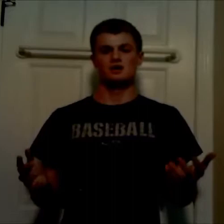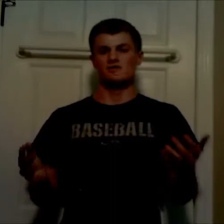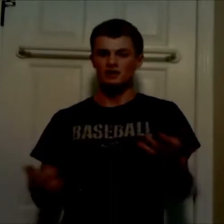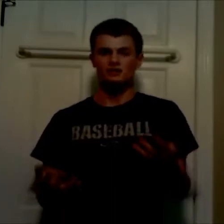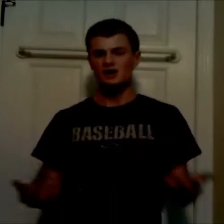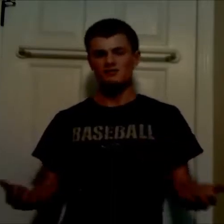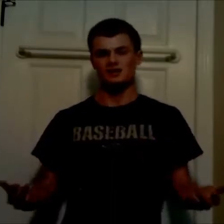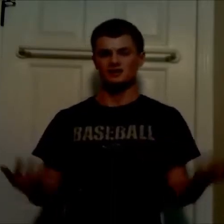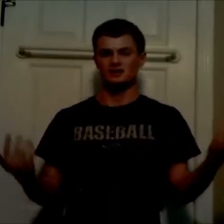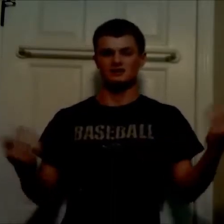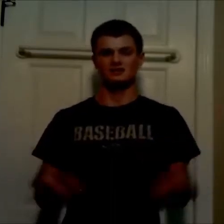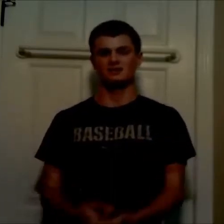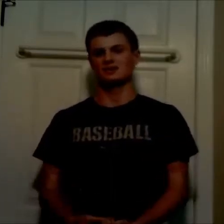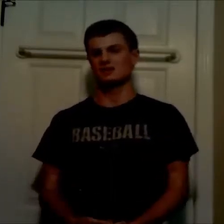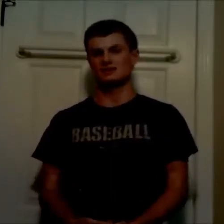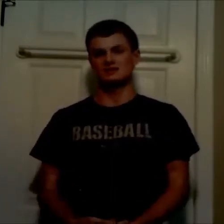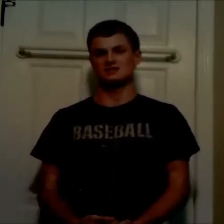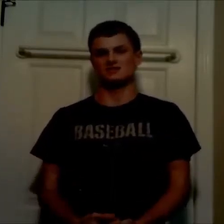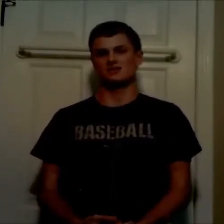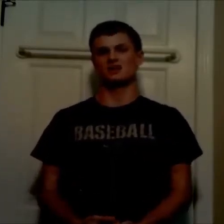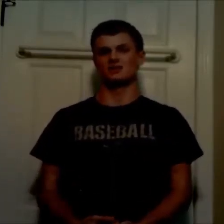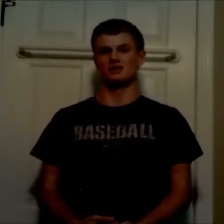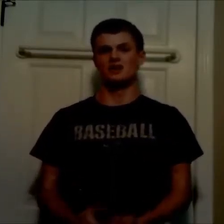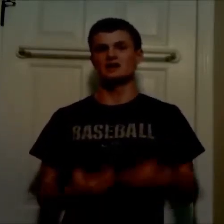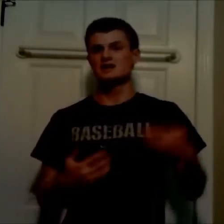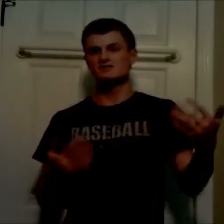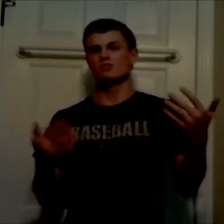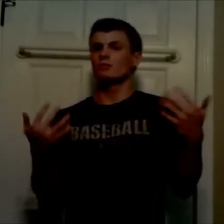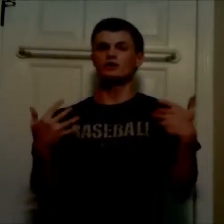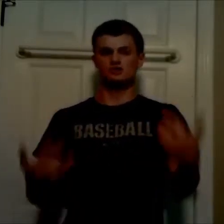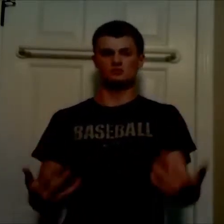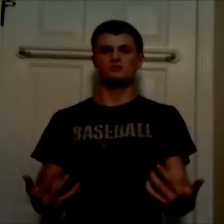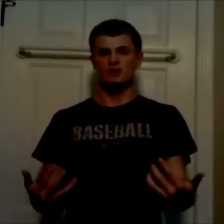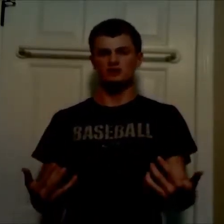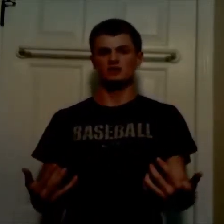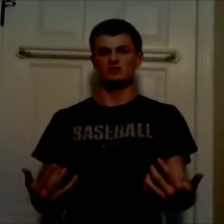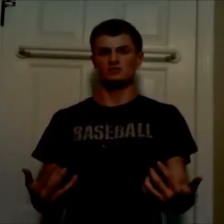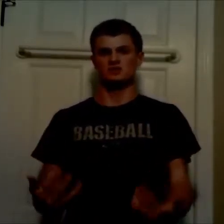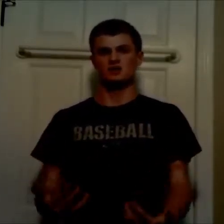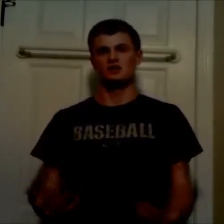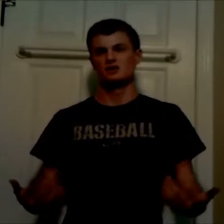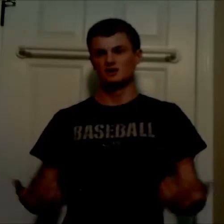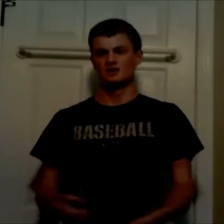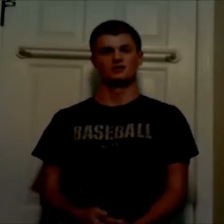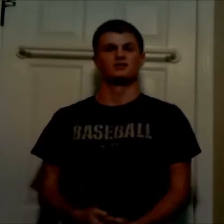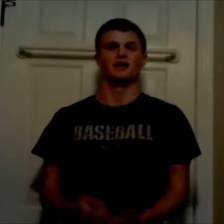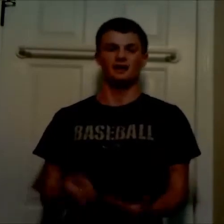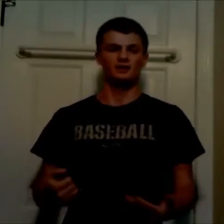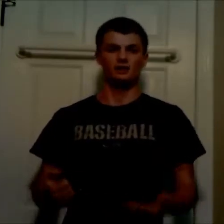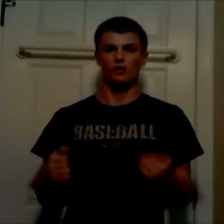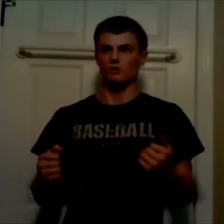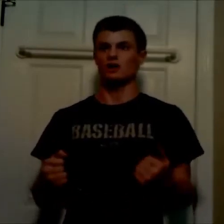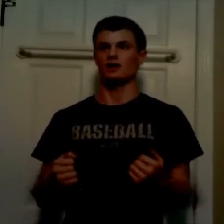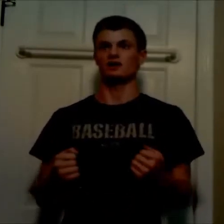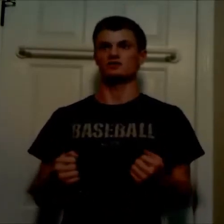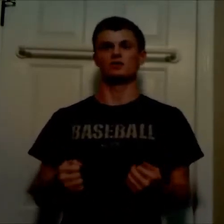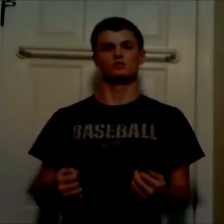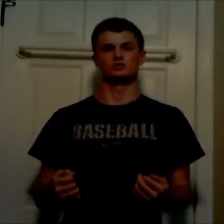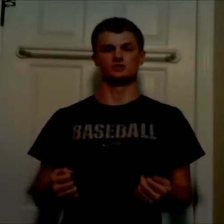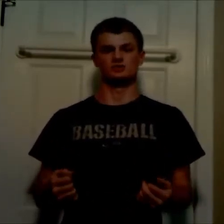If I don't have that, then it kind of takes the fun out of it. When my Christmas break comes, it's like, oh, yeah, I've got Star Wars to go